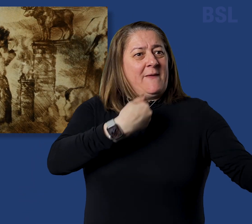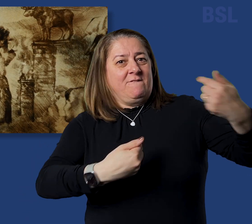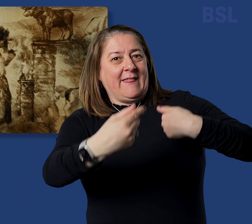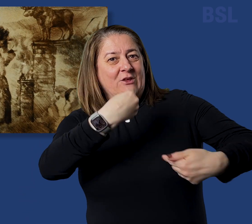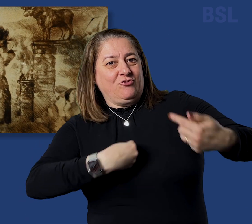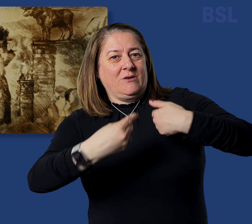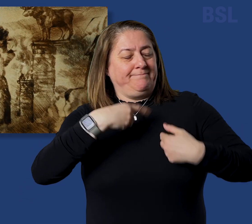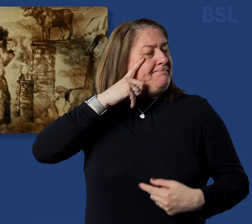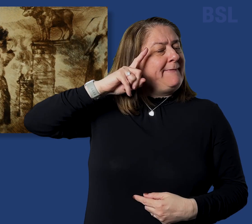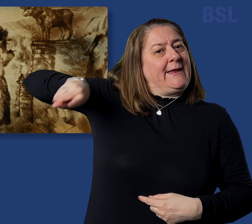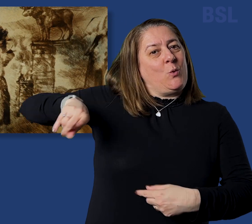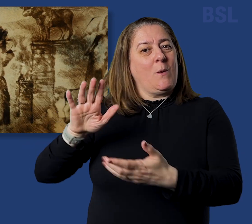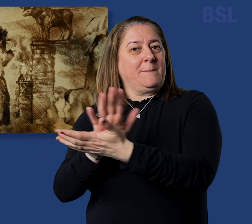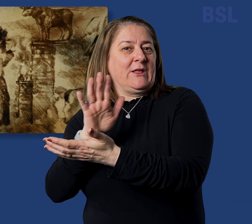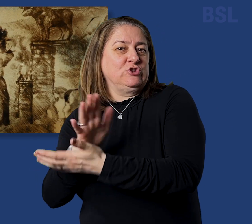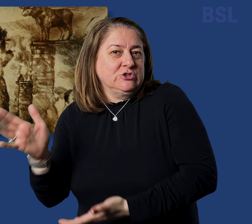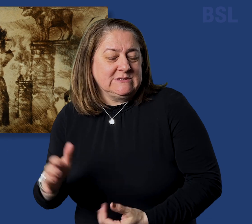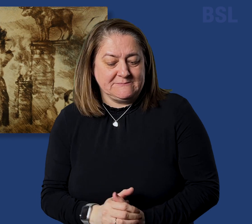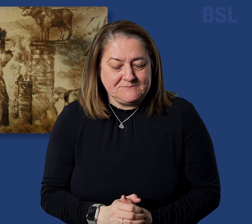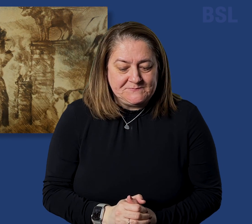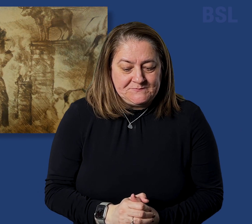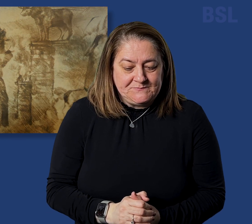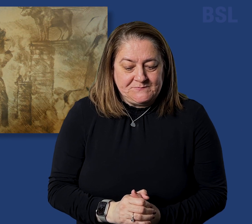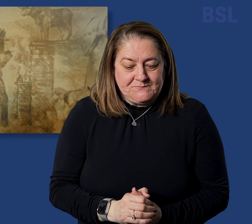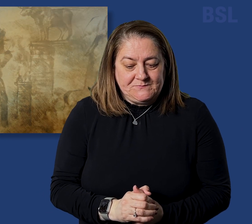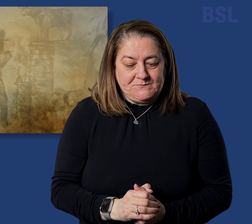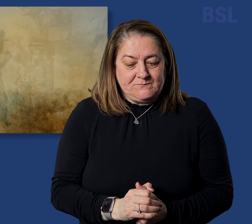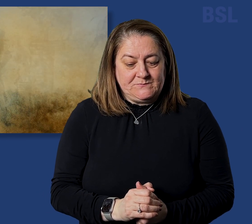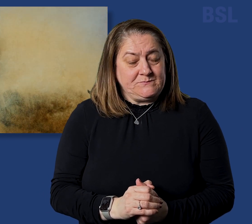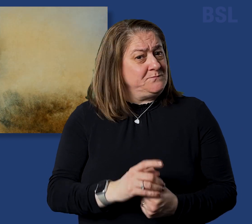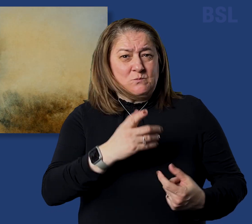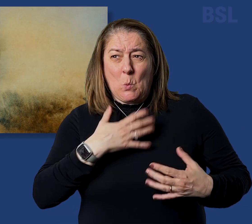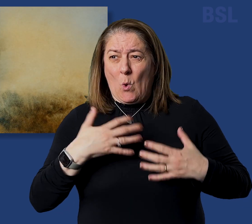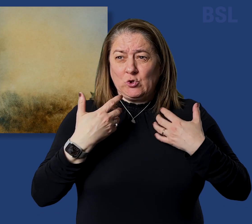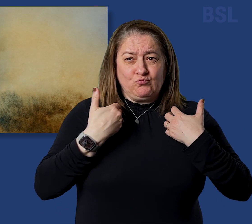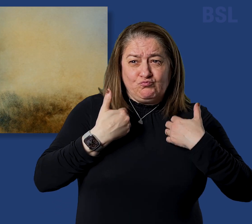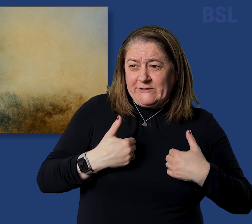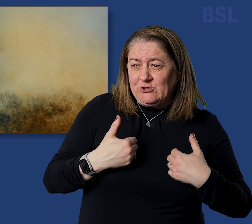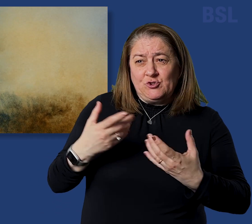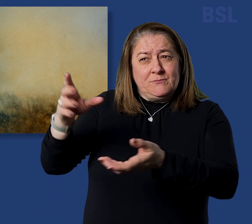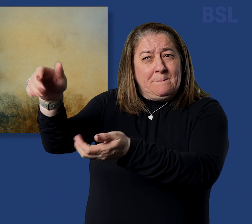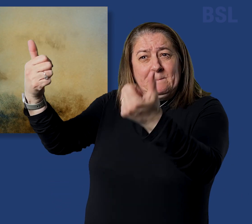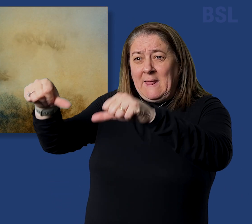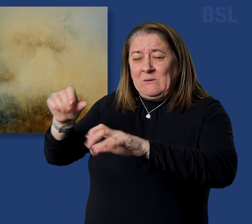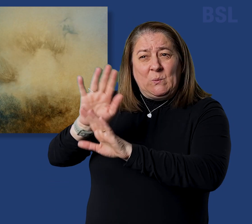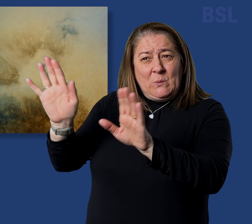sin for a season, esteeming the reproach of Christ's greater riches than the treasures in Egypt, for he had